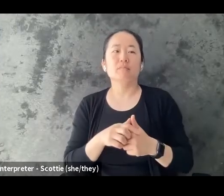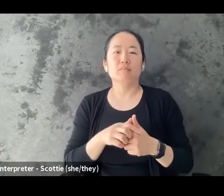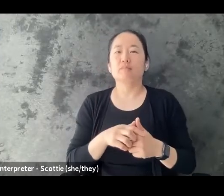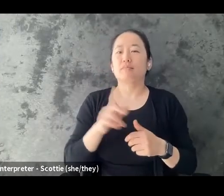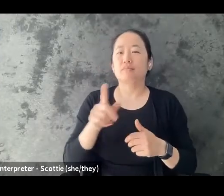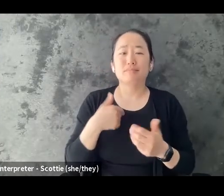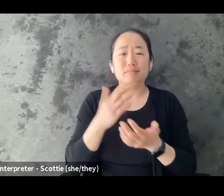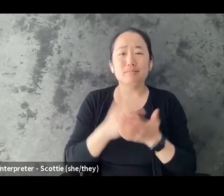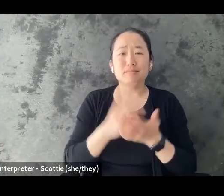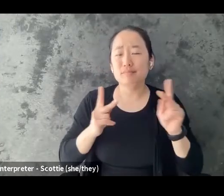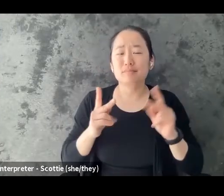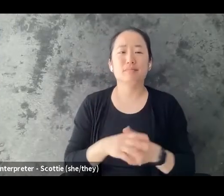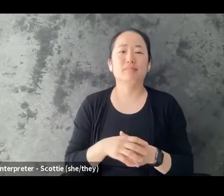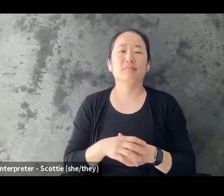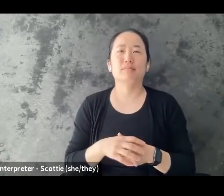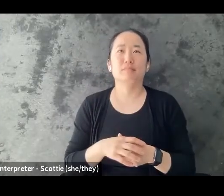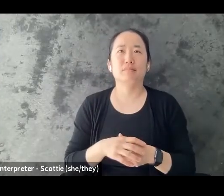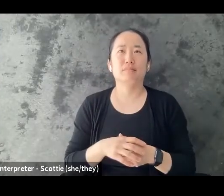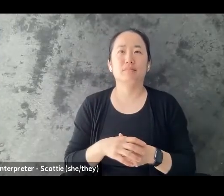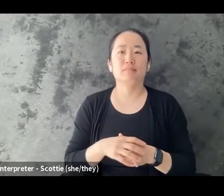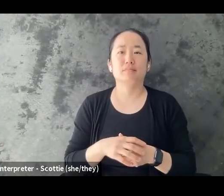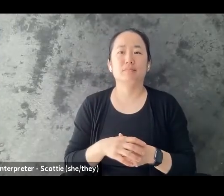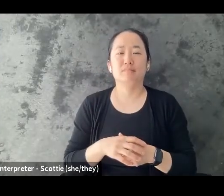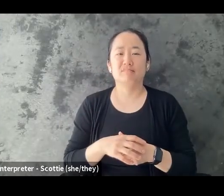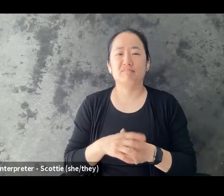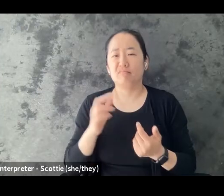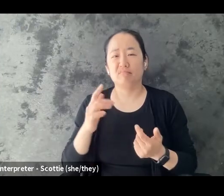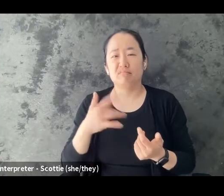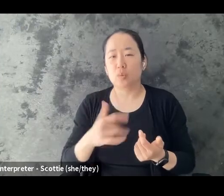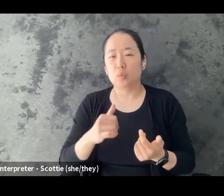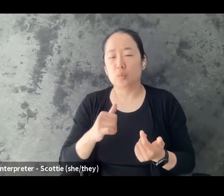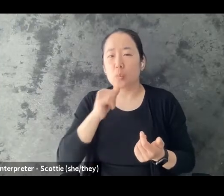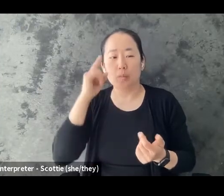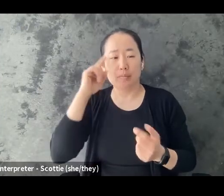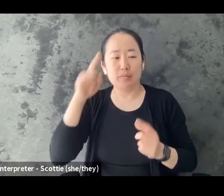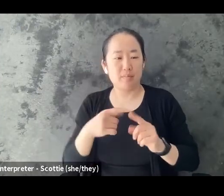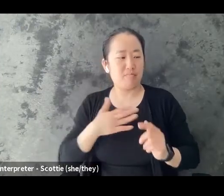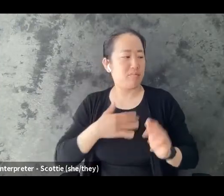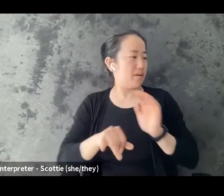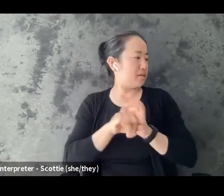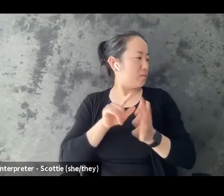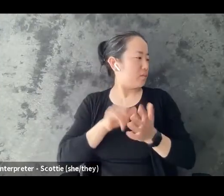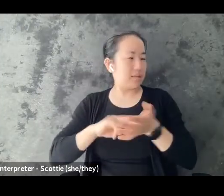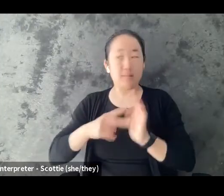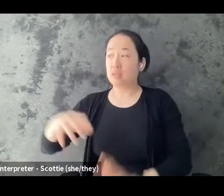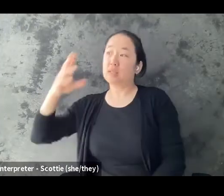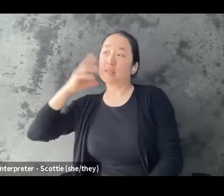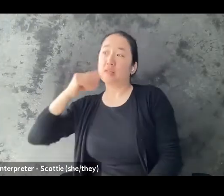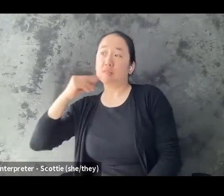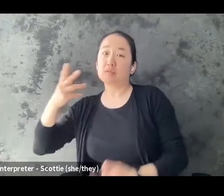really think about their own identity of what it means to have these experiences. They might say, I'm a survivor or I'm